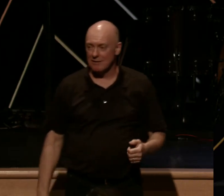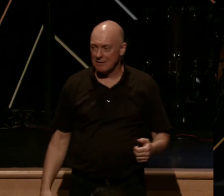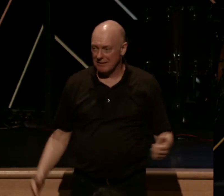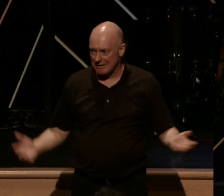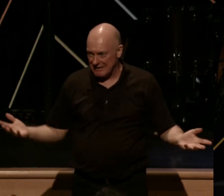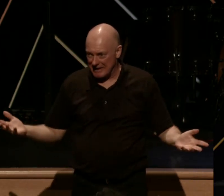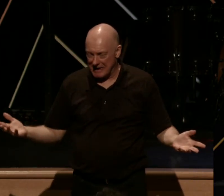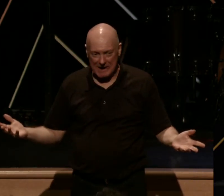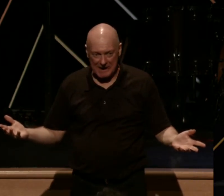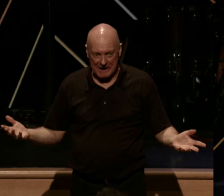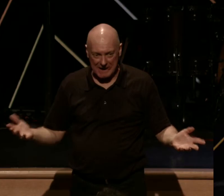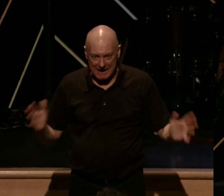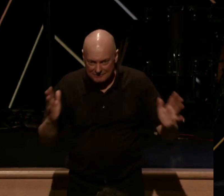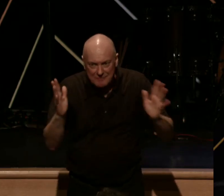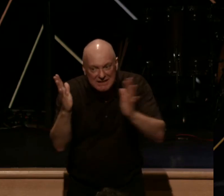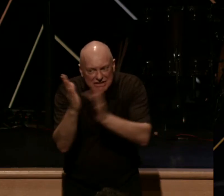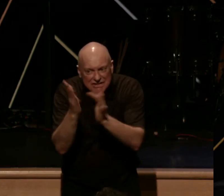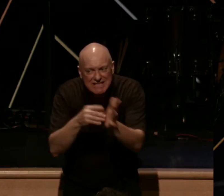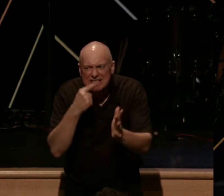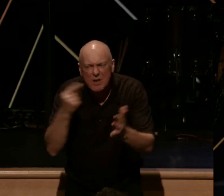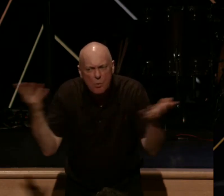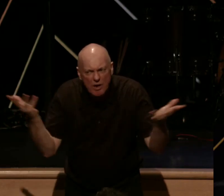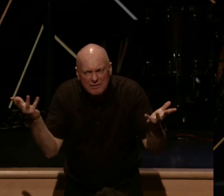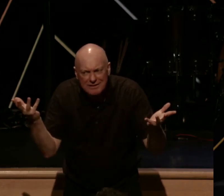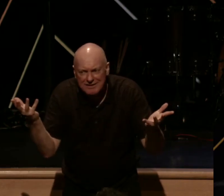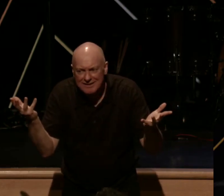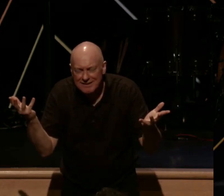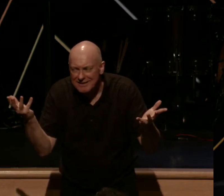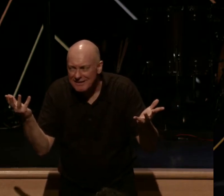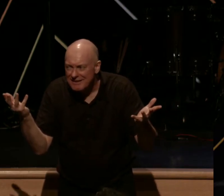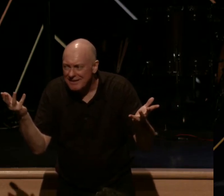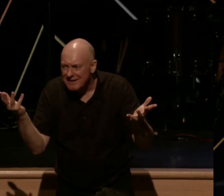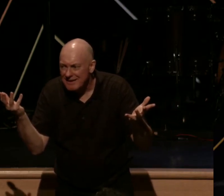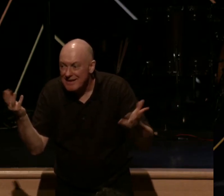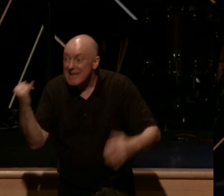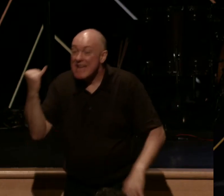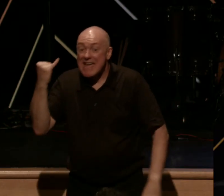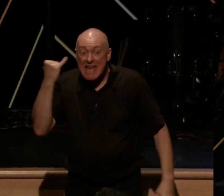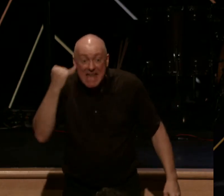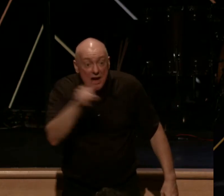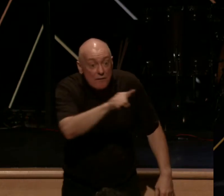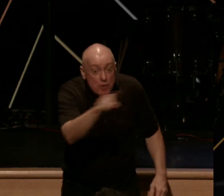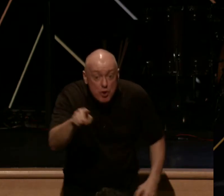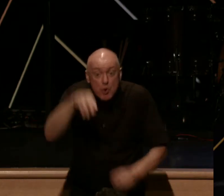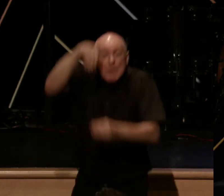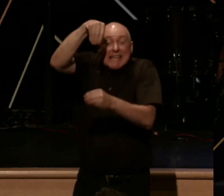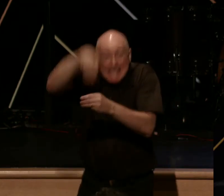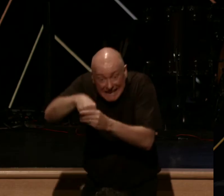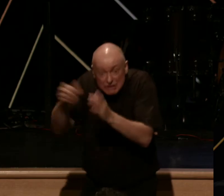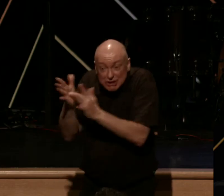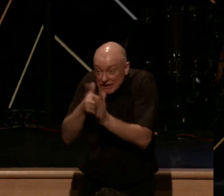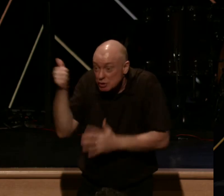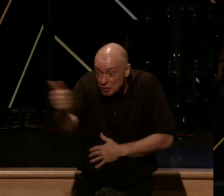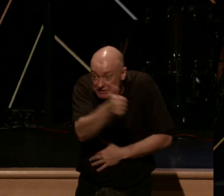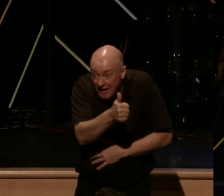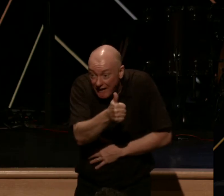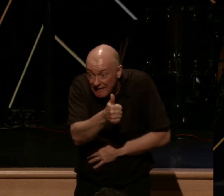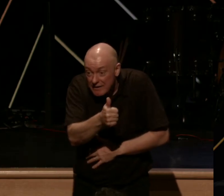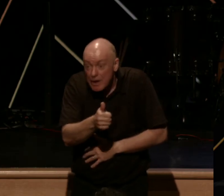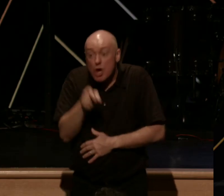Here's what Jesus is saying. That if you are in him, if you are a branch